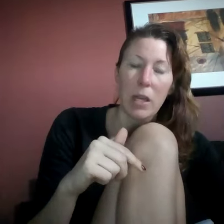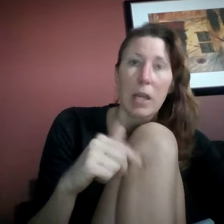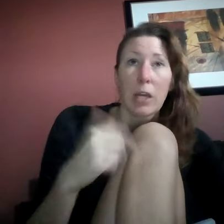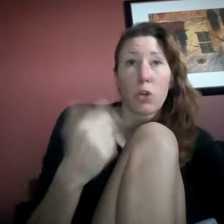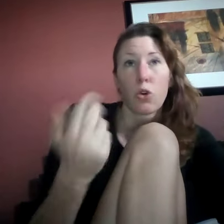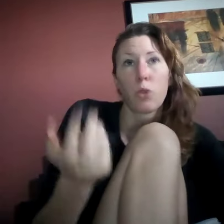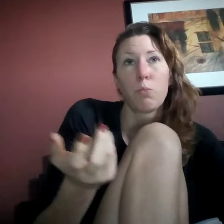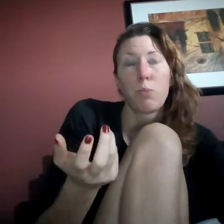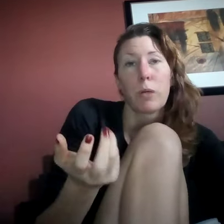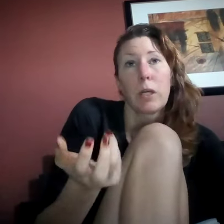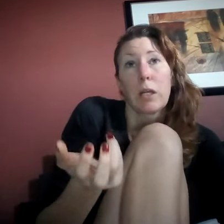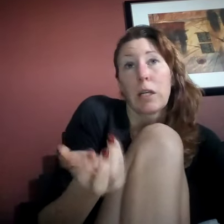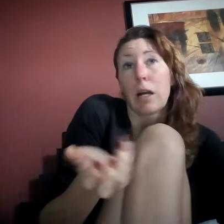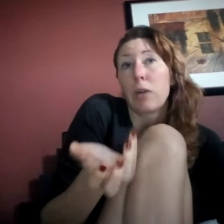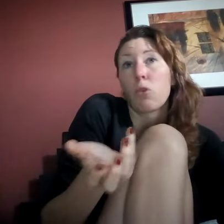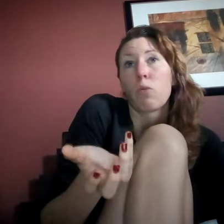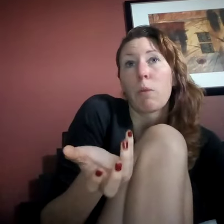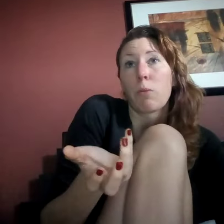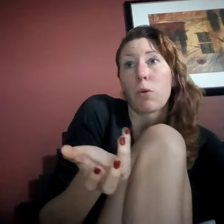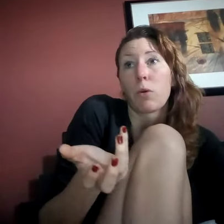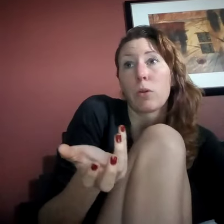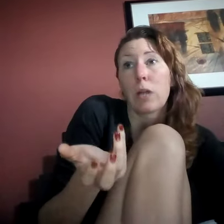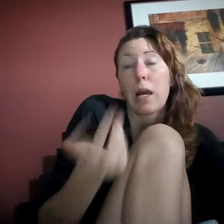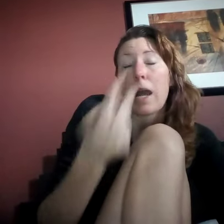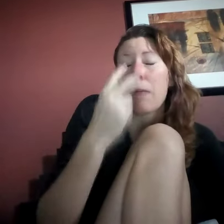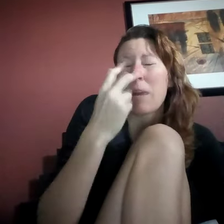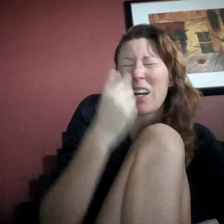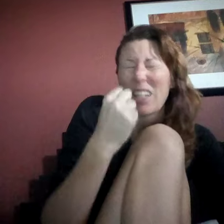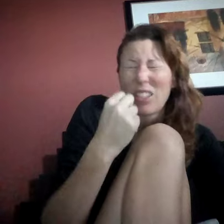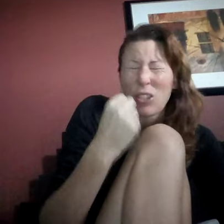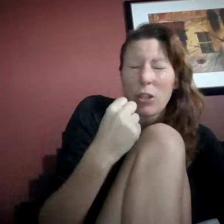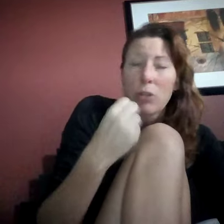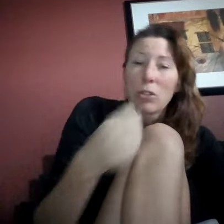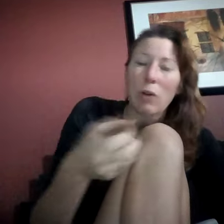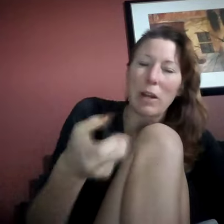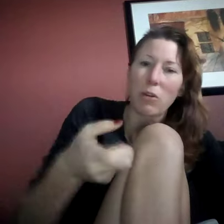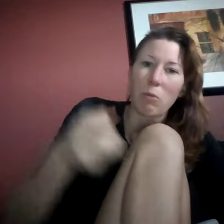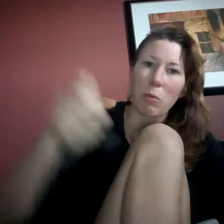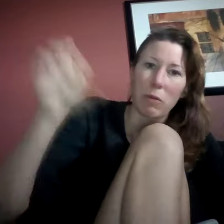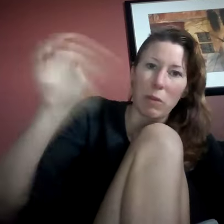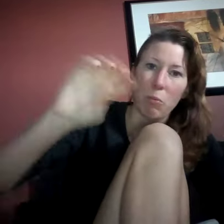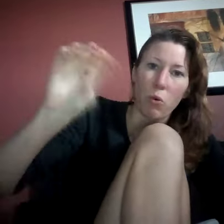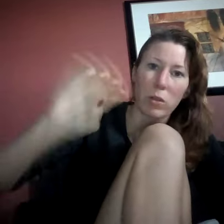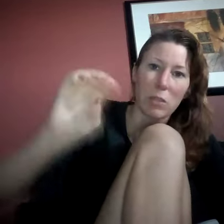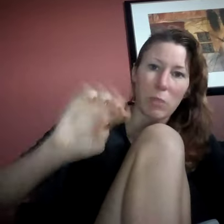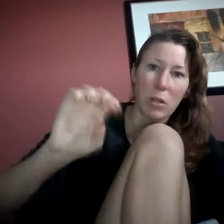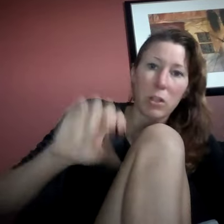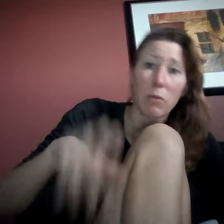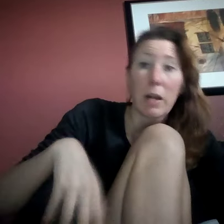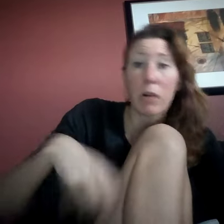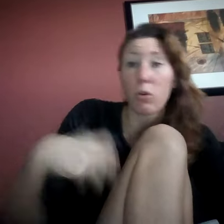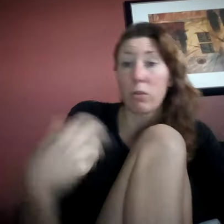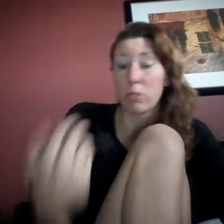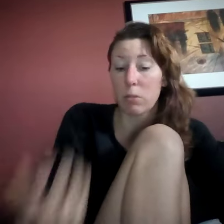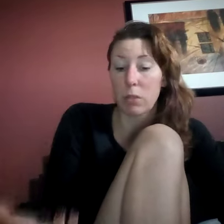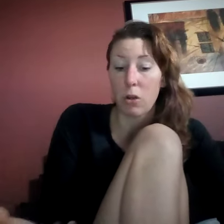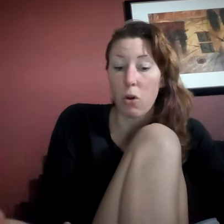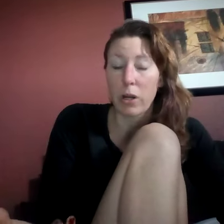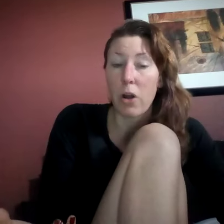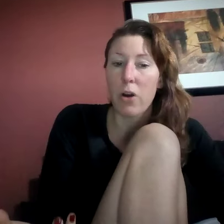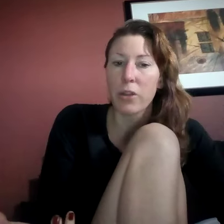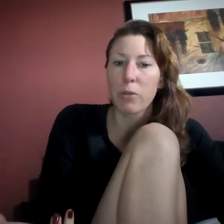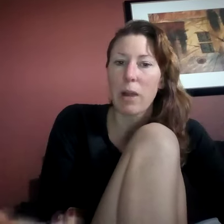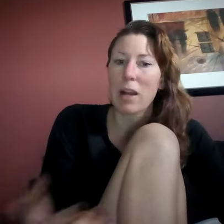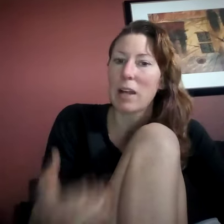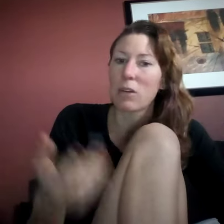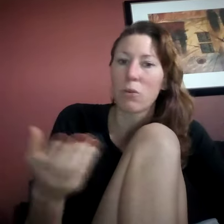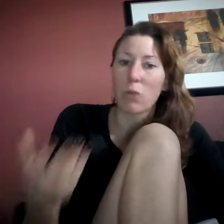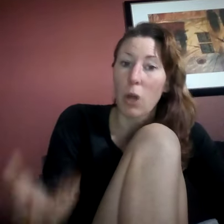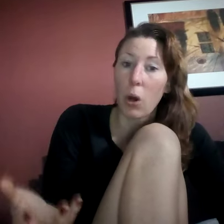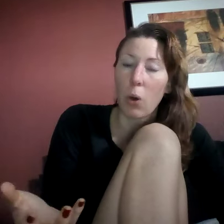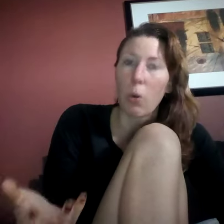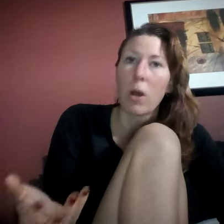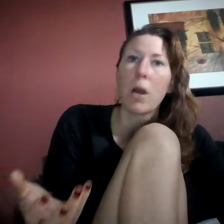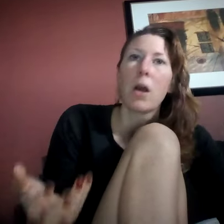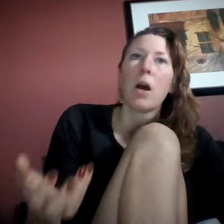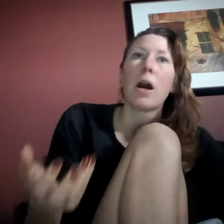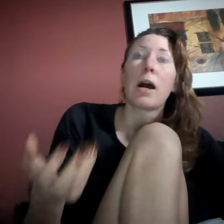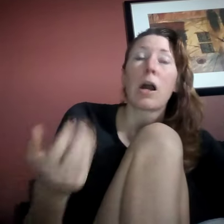It could be, and I don't remember, I had my eyes closed, so I don't remember if they poured something on the rag or there's something already on the rag. I don't know. I